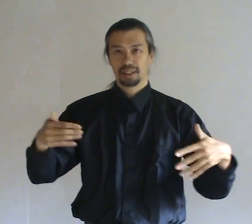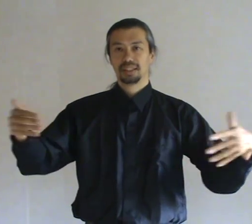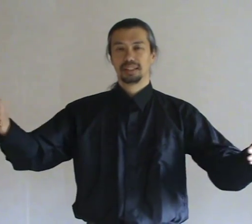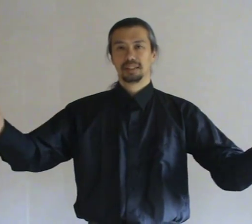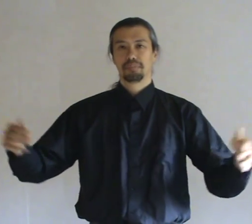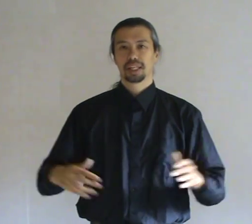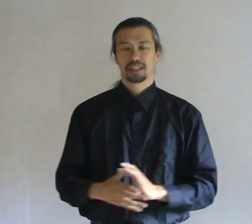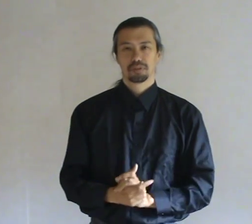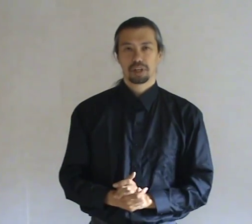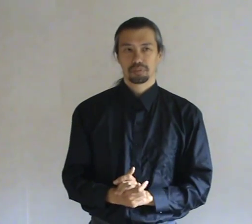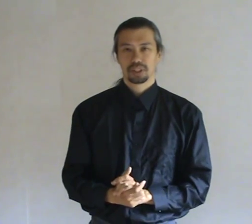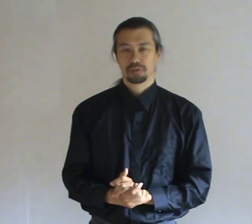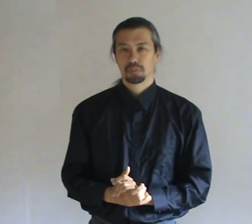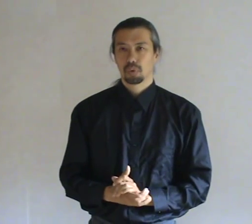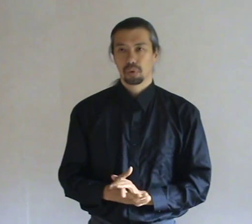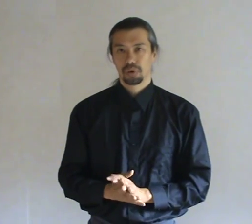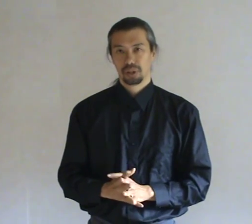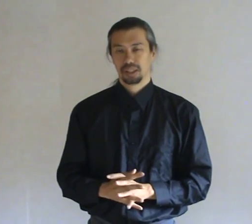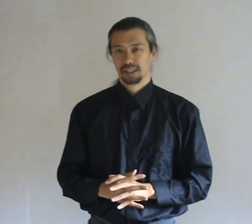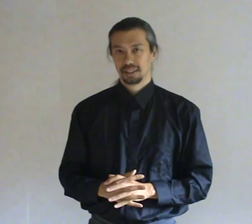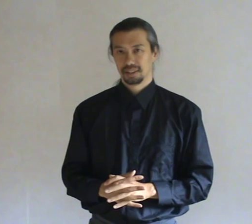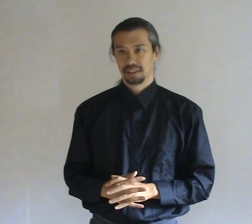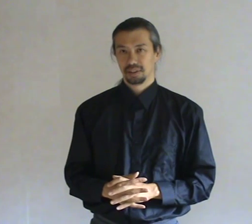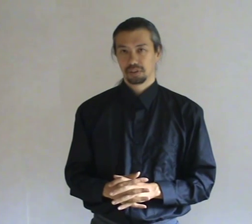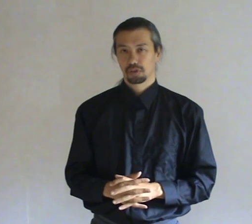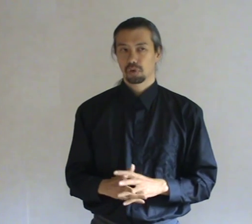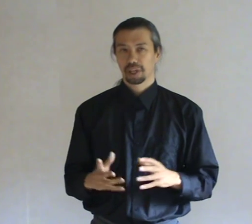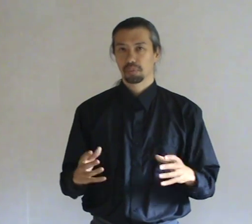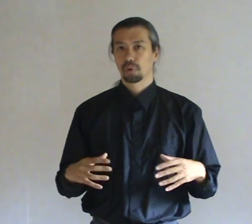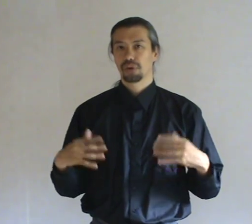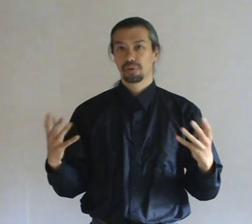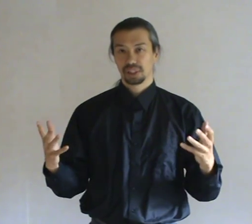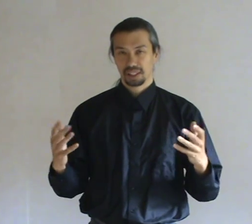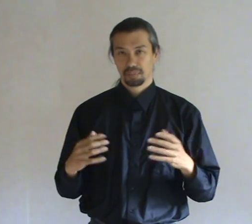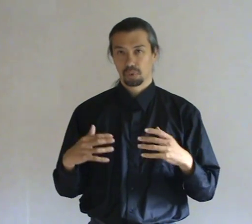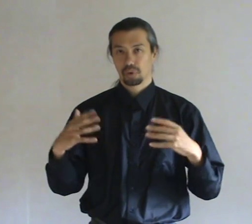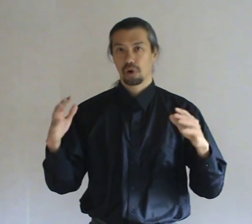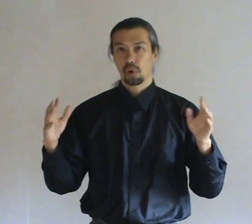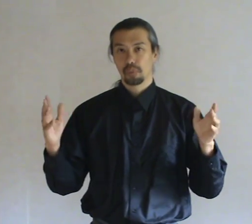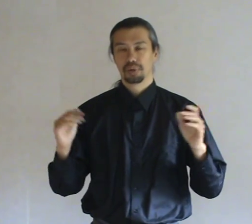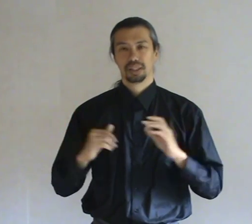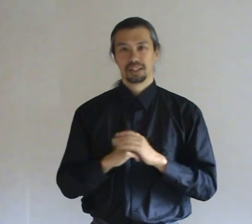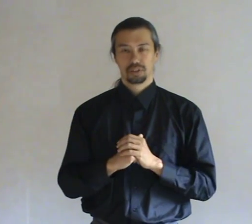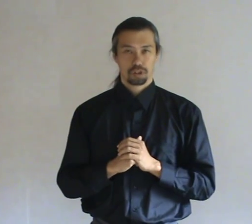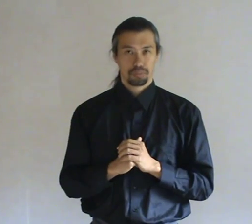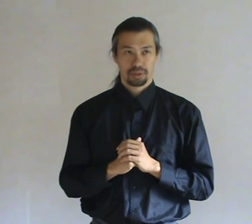making the environment even more strong and more nourishing, more home to the spirit.